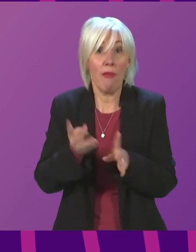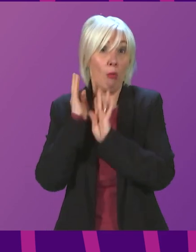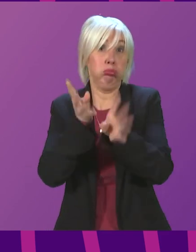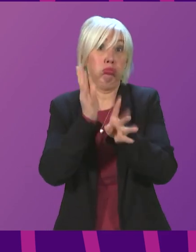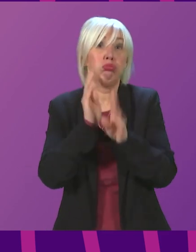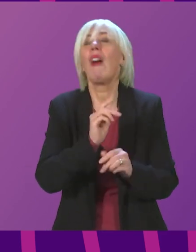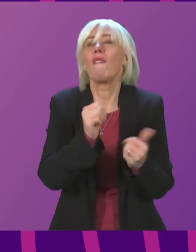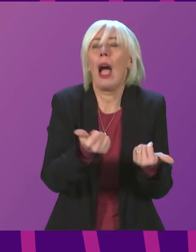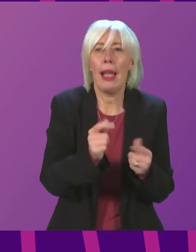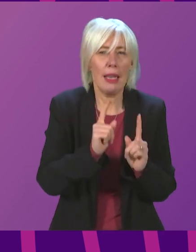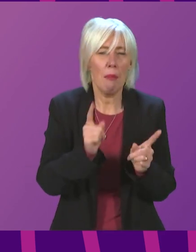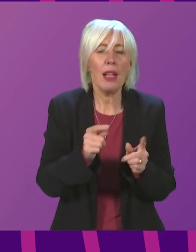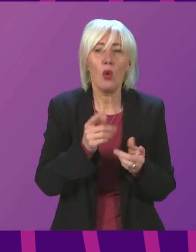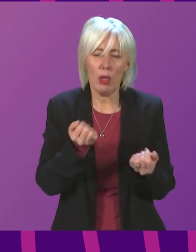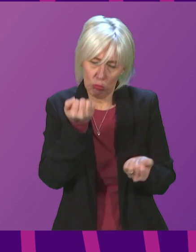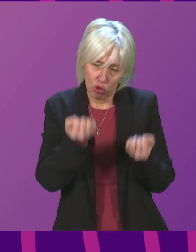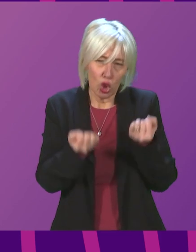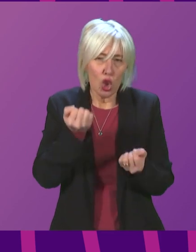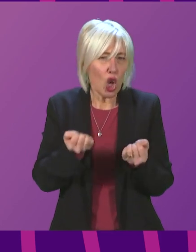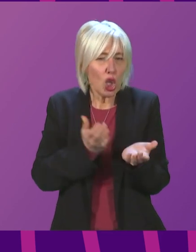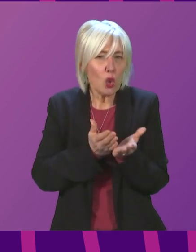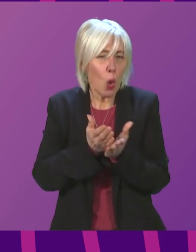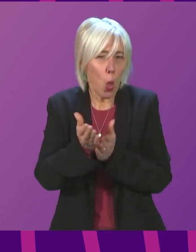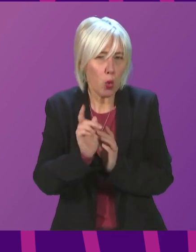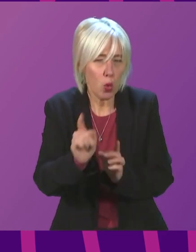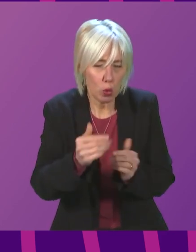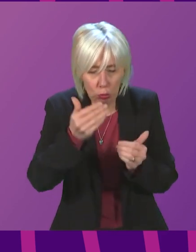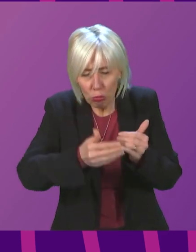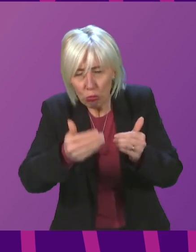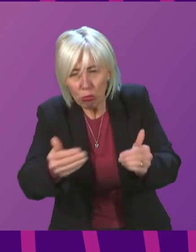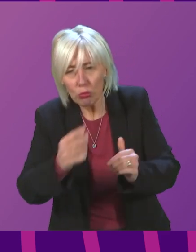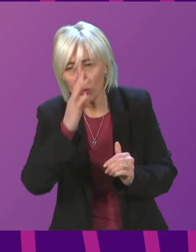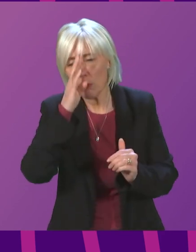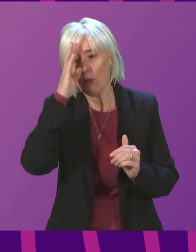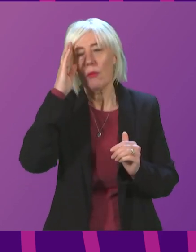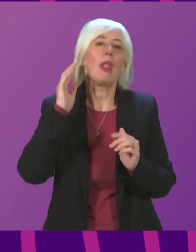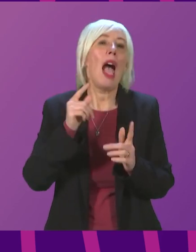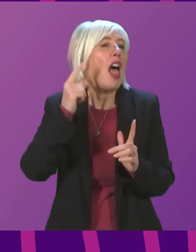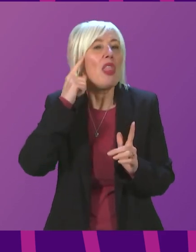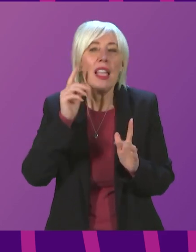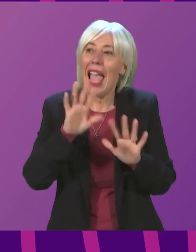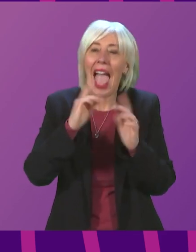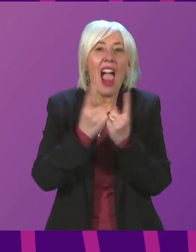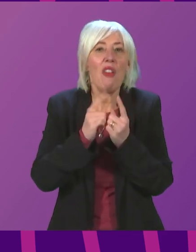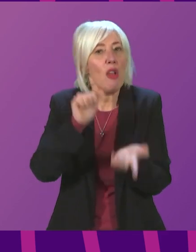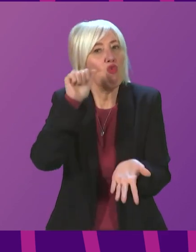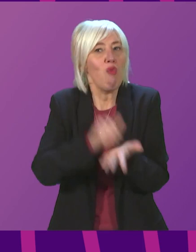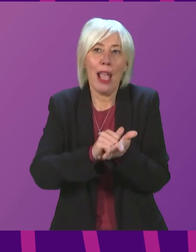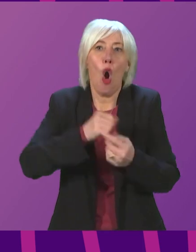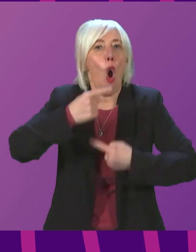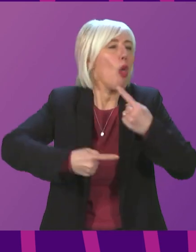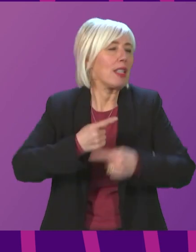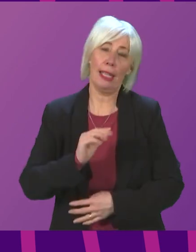basis, as we have done throughout. I don't pretend on any aspect of handling this virus that we've got everything right all of the time.